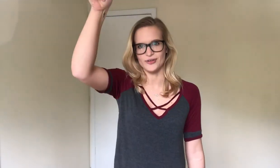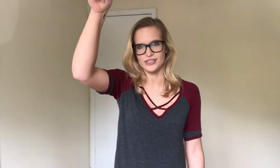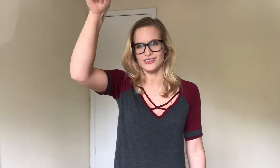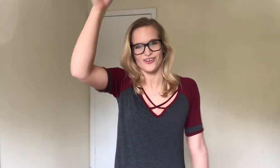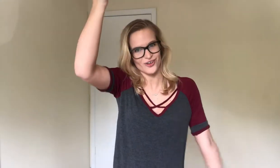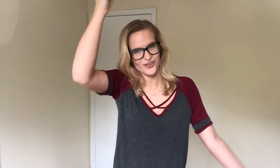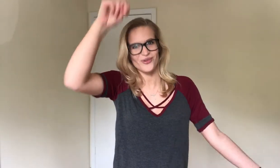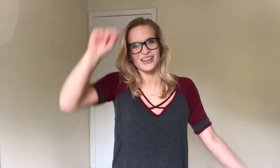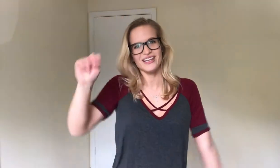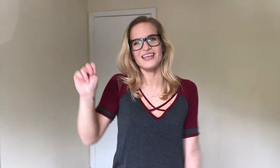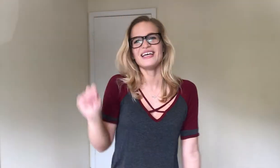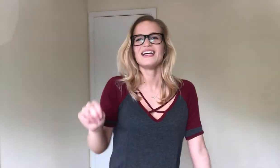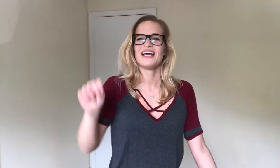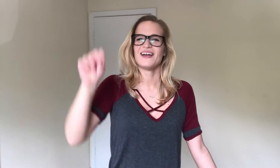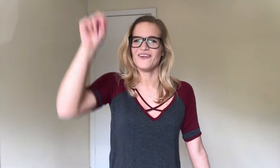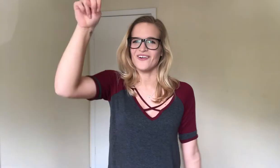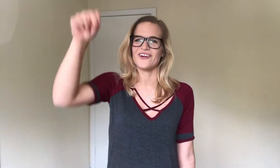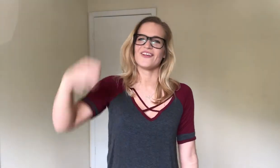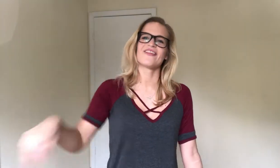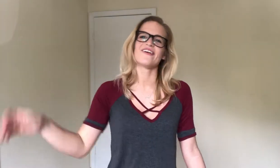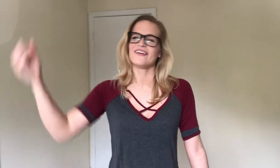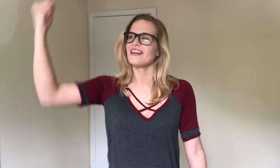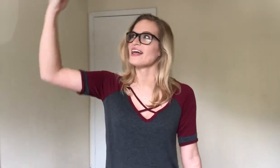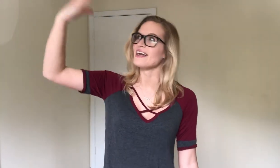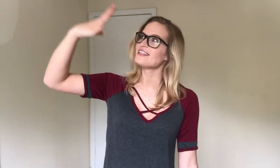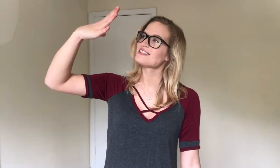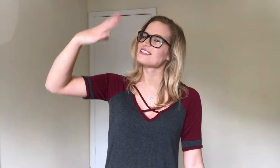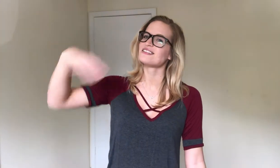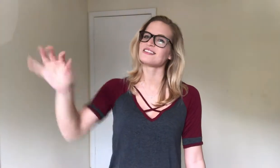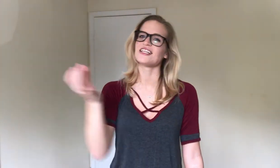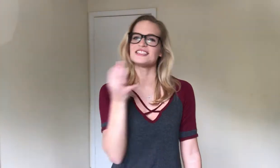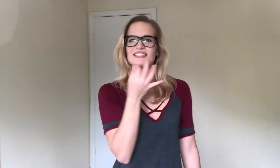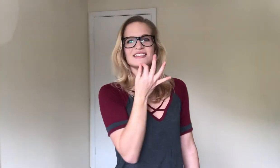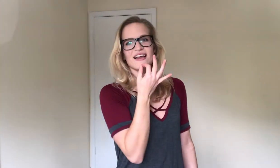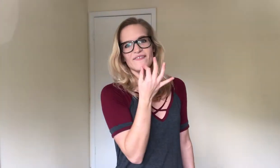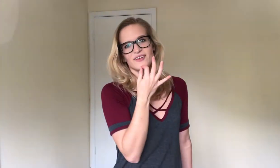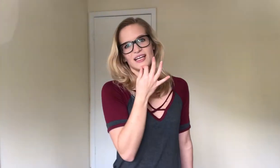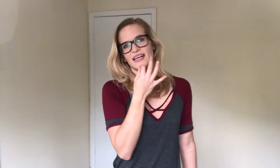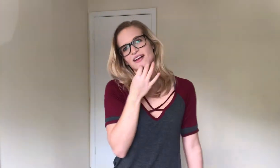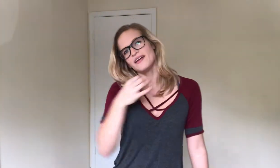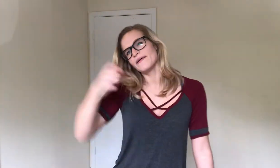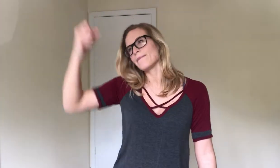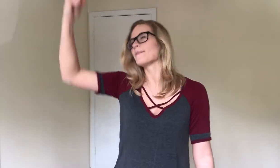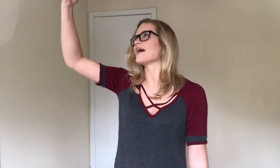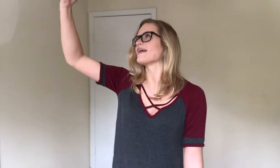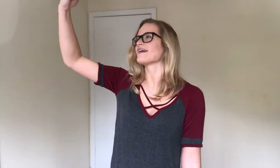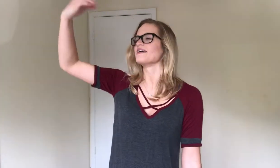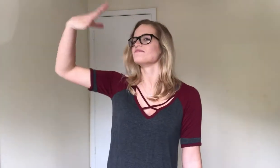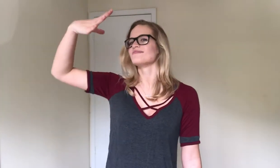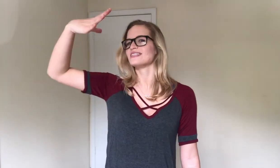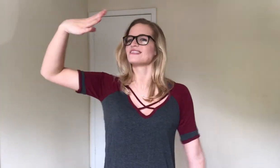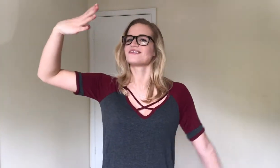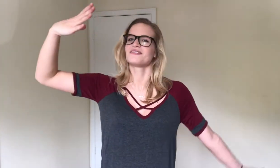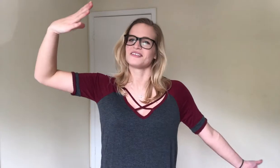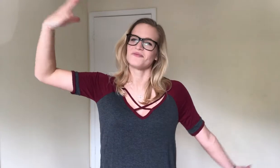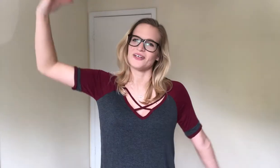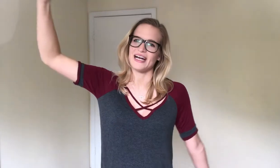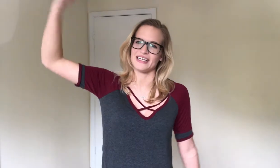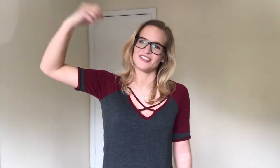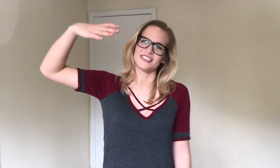Go to the north with it. Northern lights. So this is the sign for light. But I thought this looked more accurate.